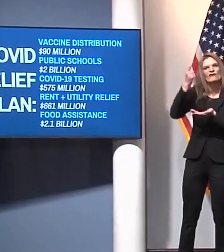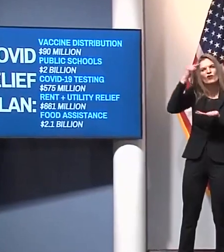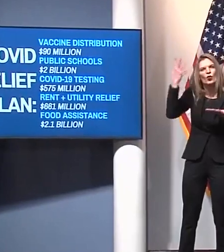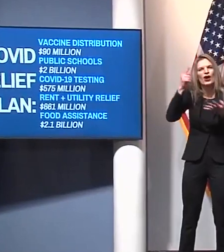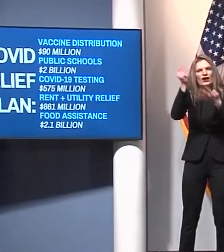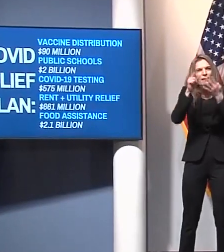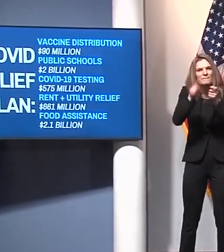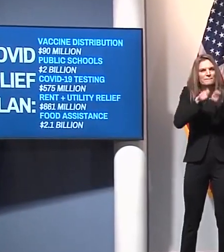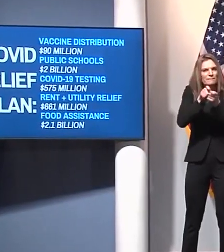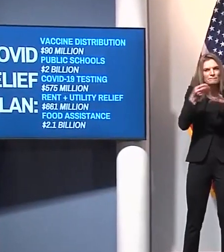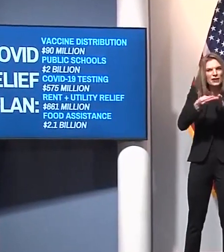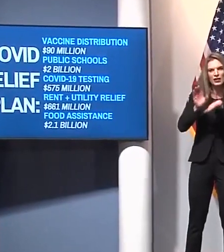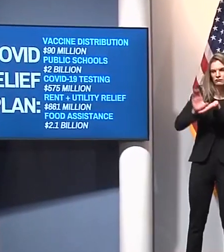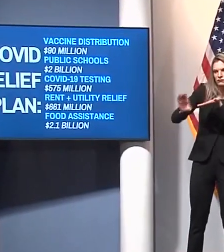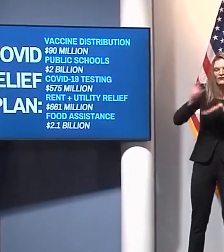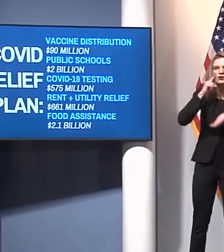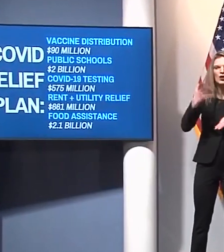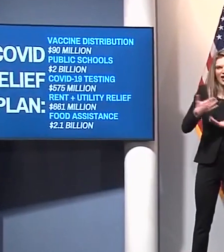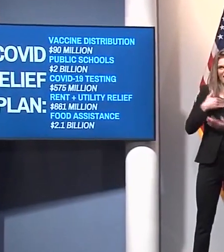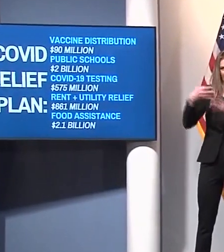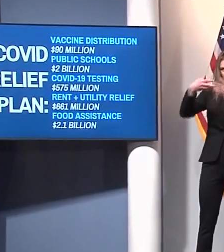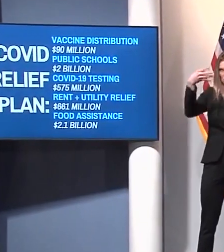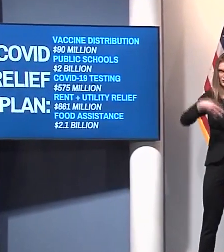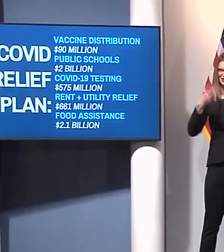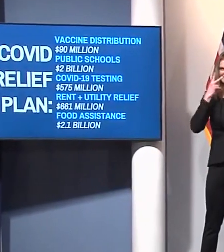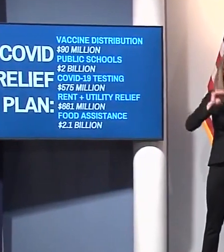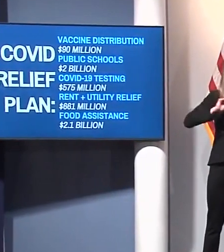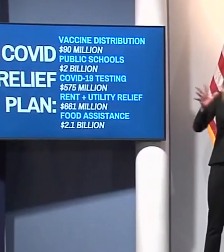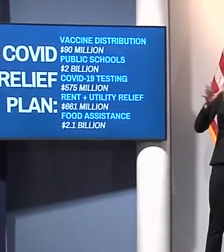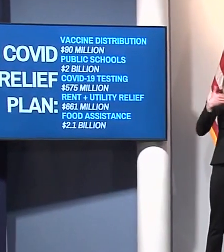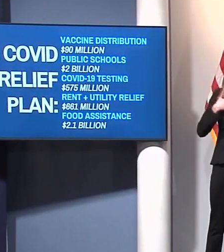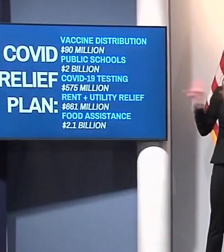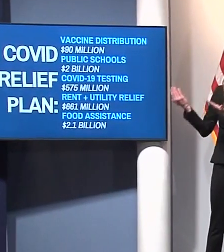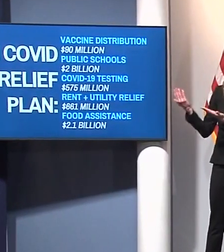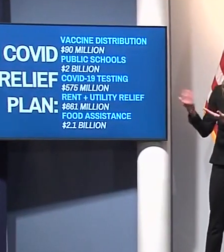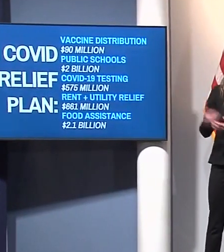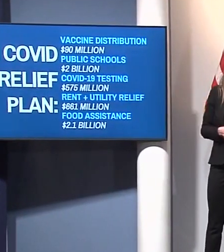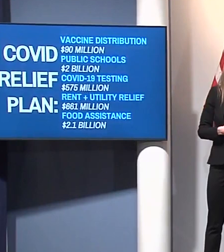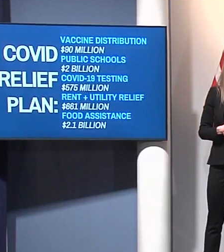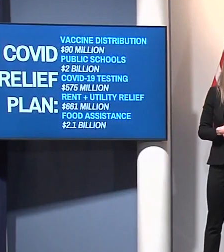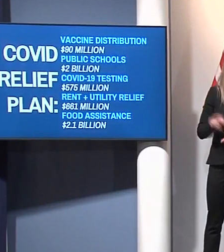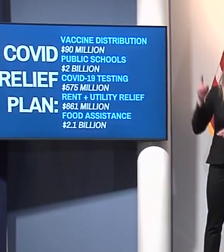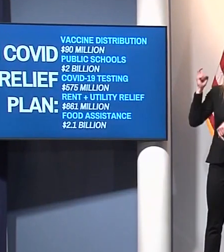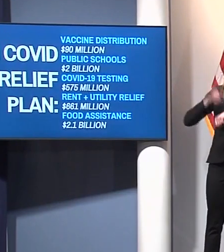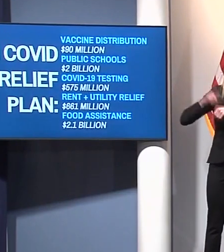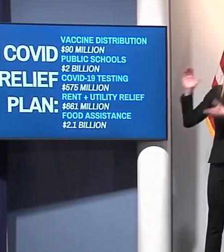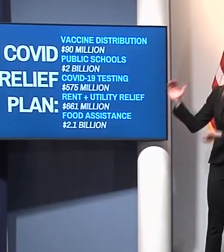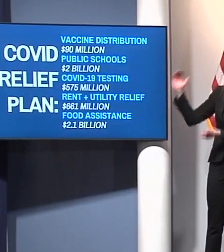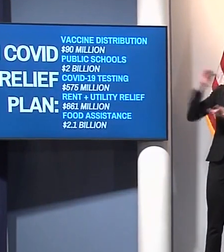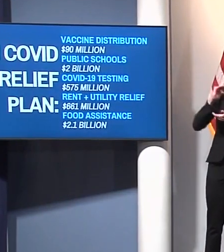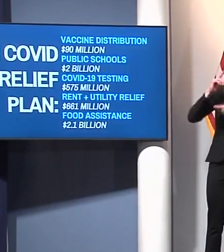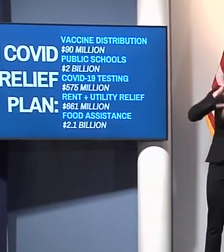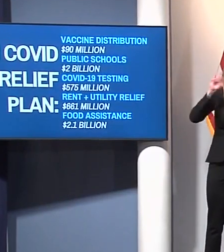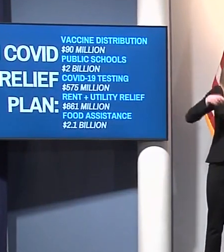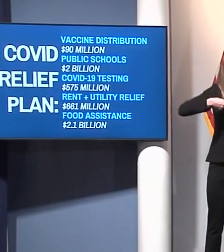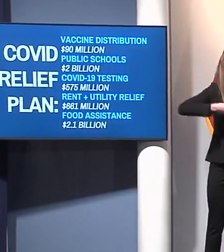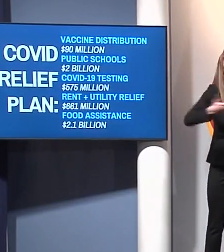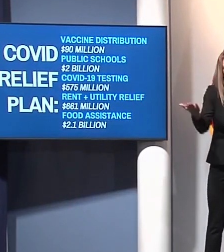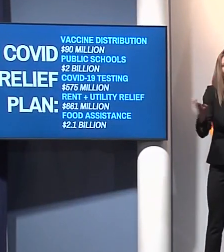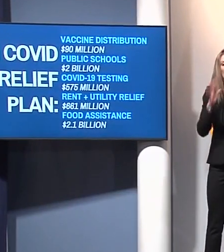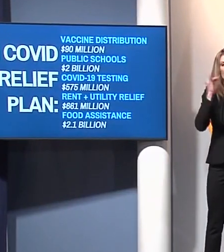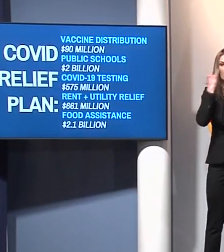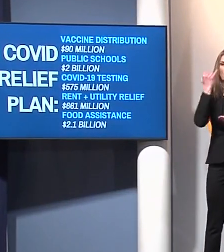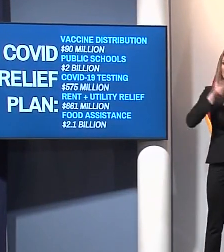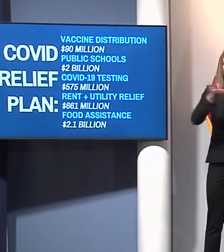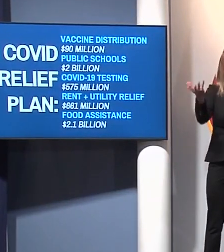These are federal dollars that have been allocated for us. They just need to be appropriated so we can really continue the progress that we've made and have as